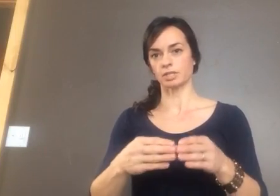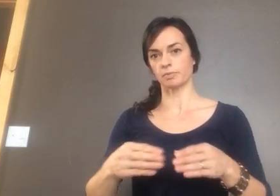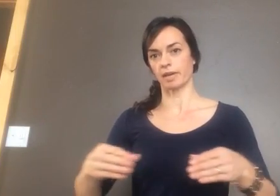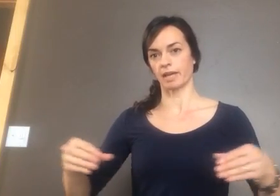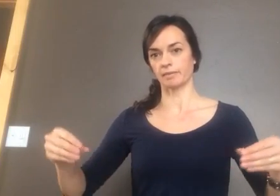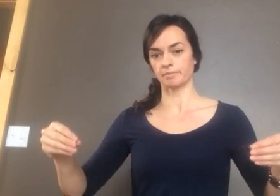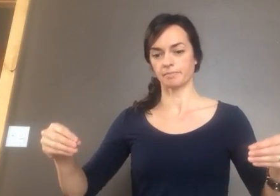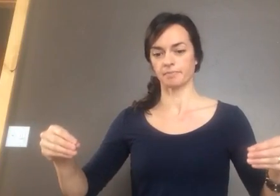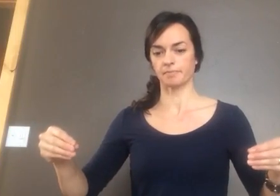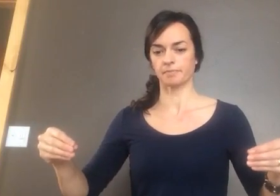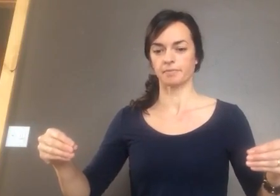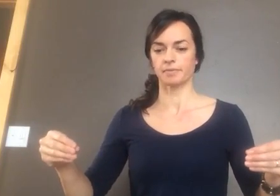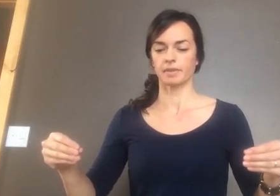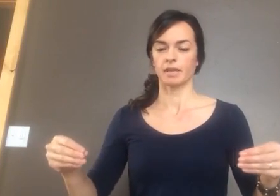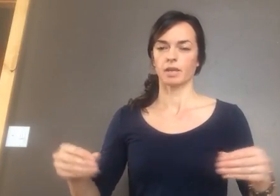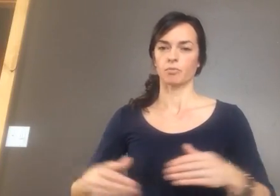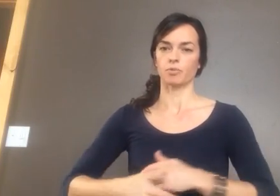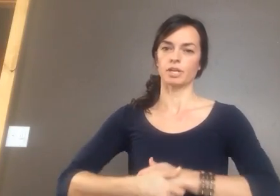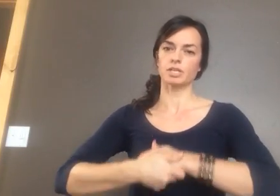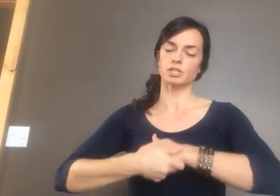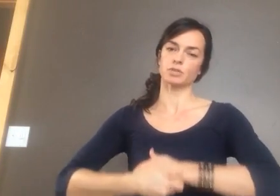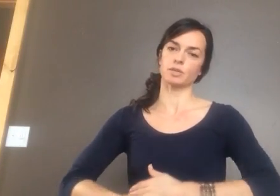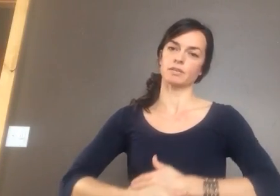Japan. British Queen